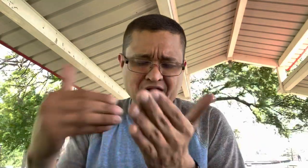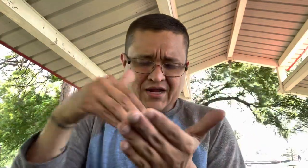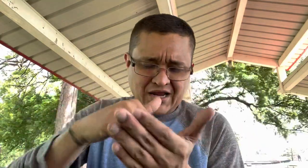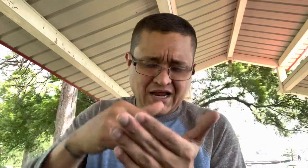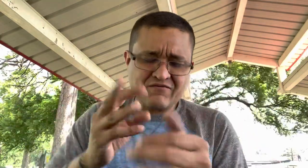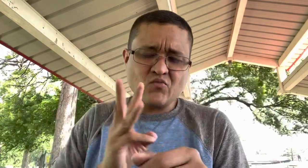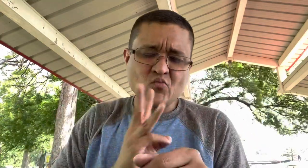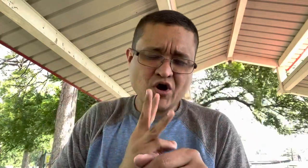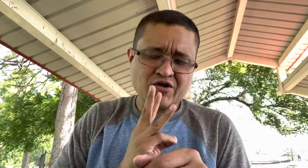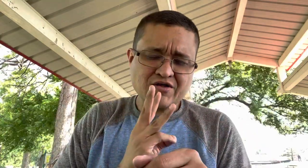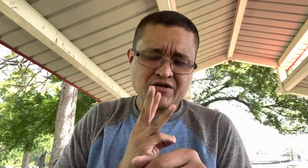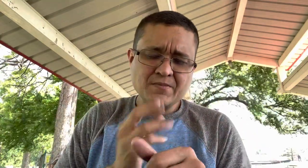it and cannot destroy